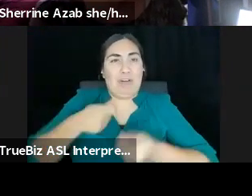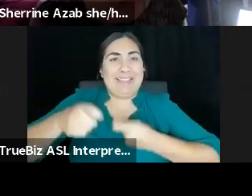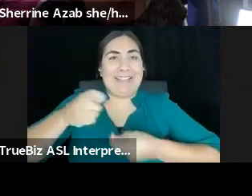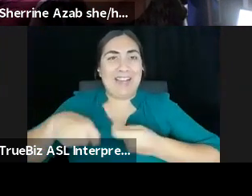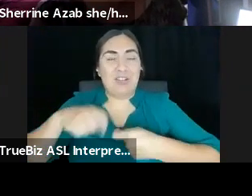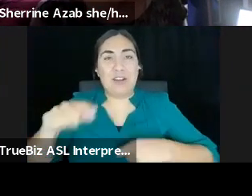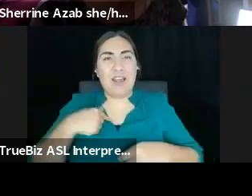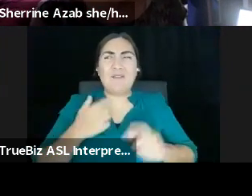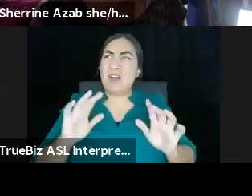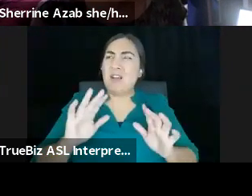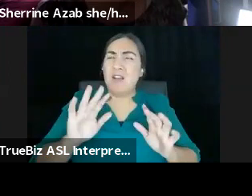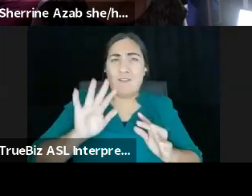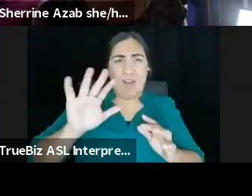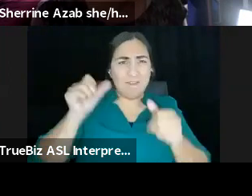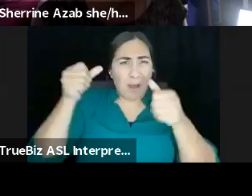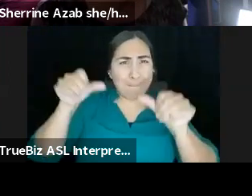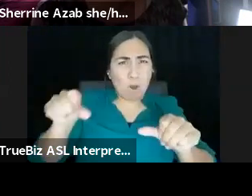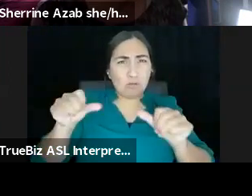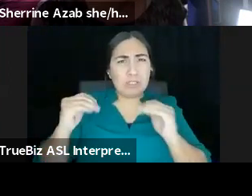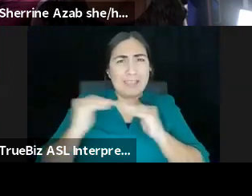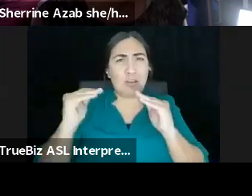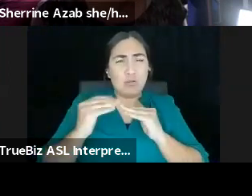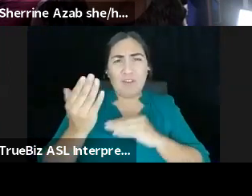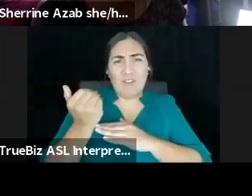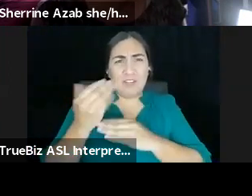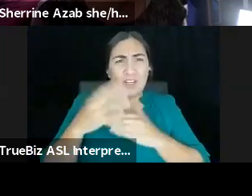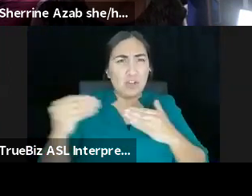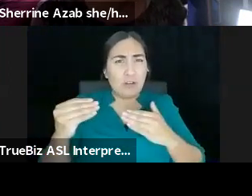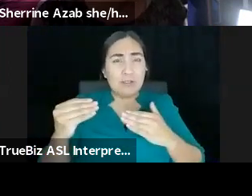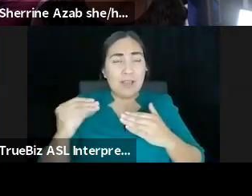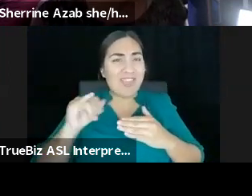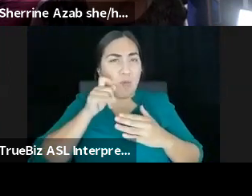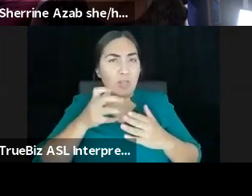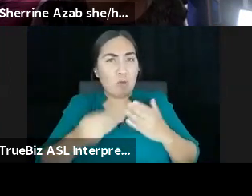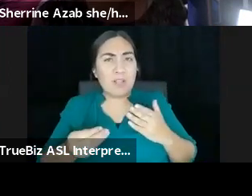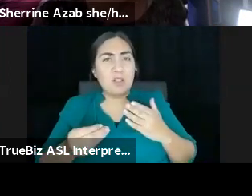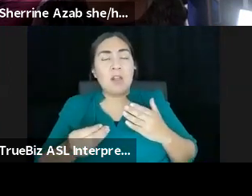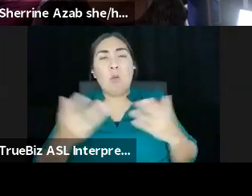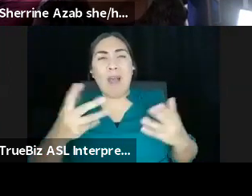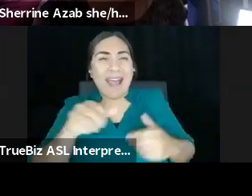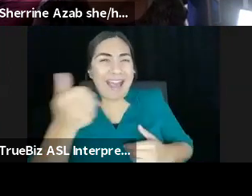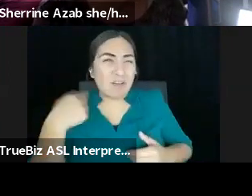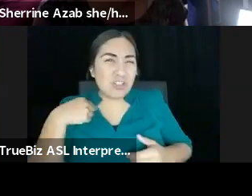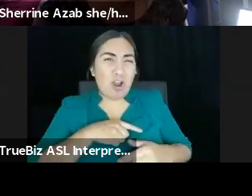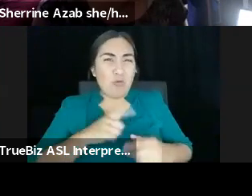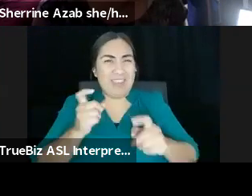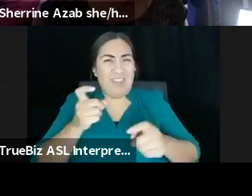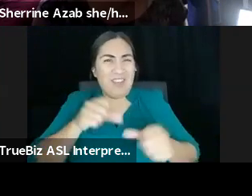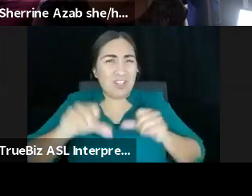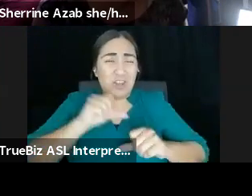equal $15 goes away. So it's like, what else are we giving one another? So to that individual, are they just giving you those five posts and they're